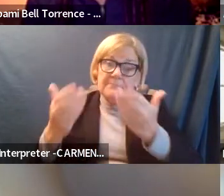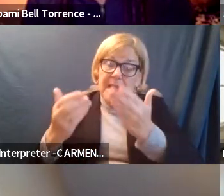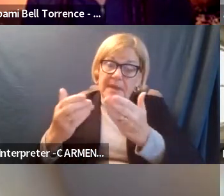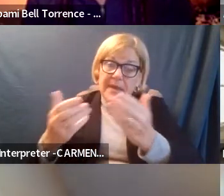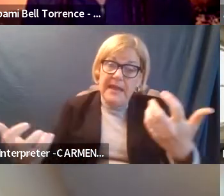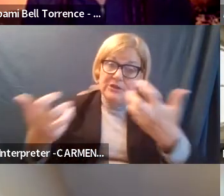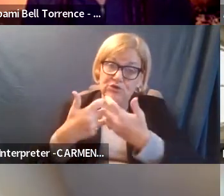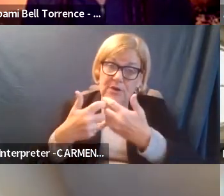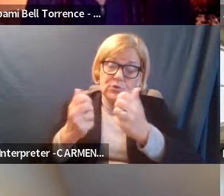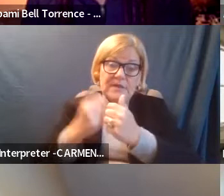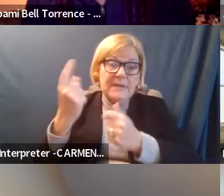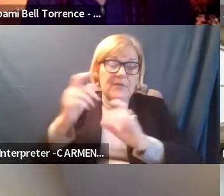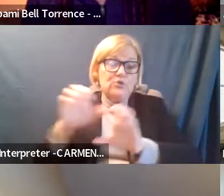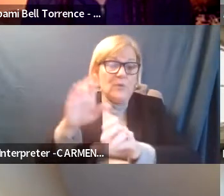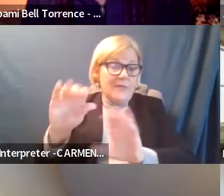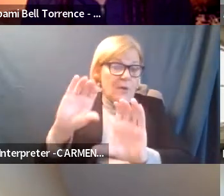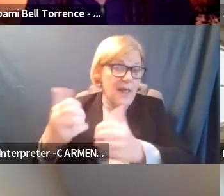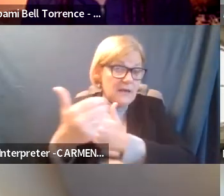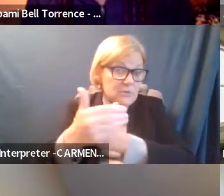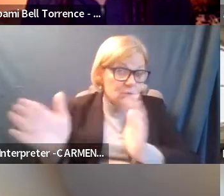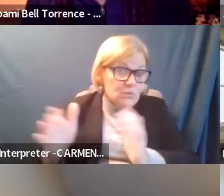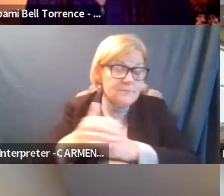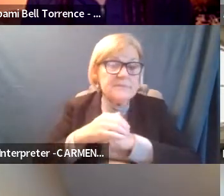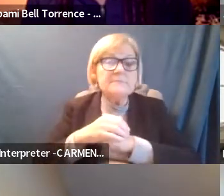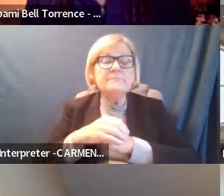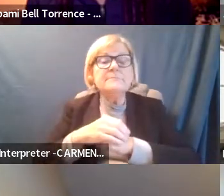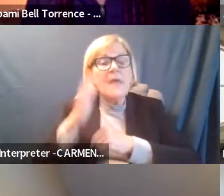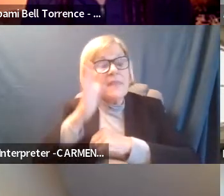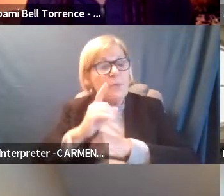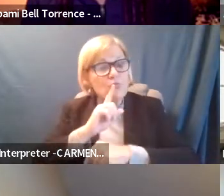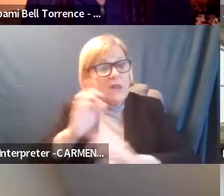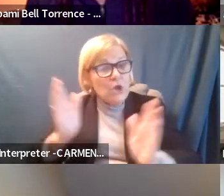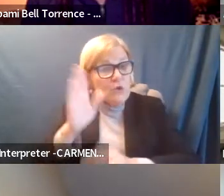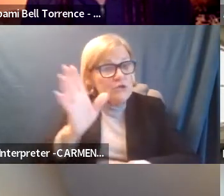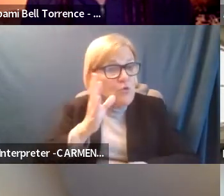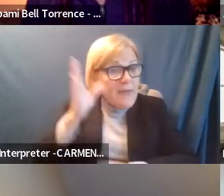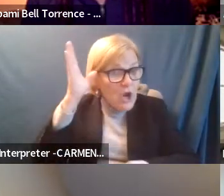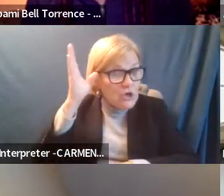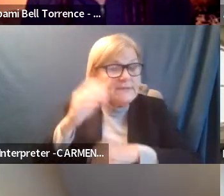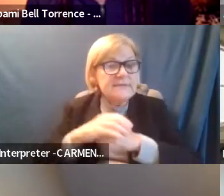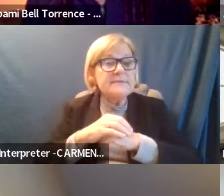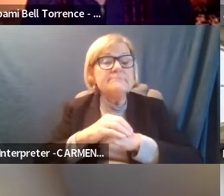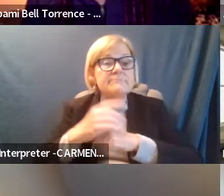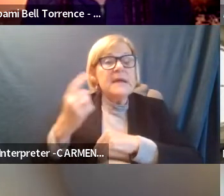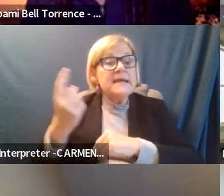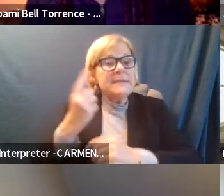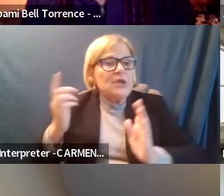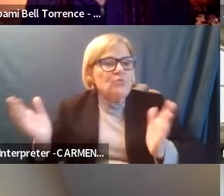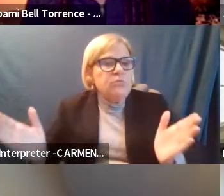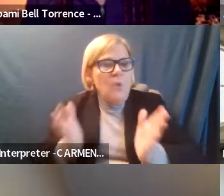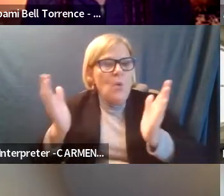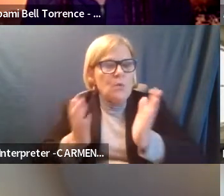conjunction with something they're doing in their classrooms that would really encourage their parents and it's something to promote